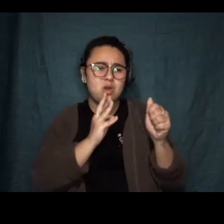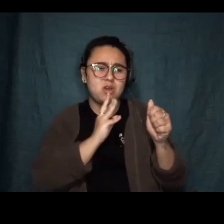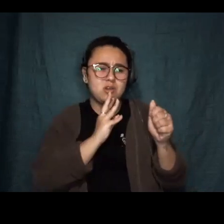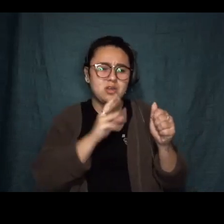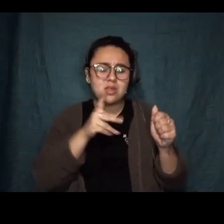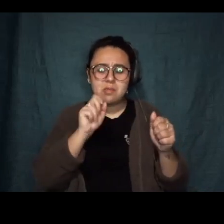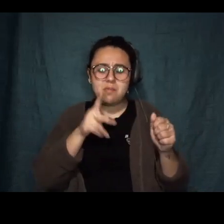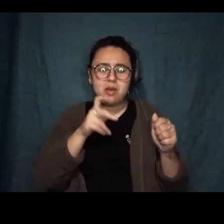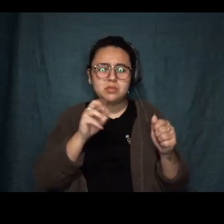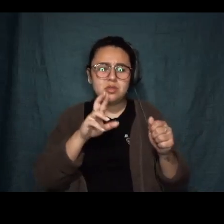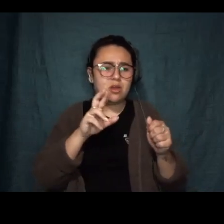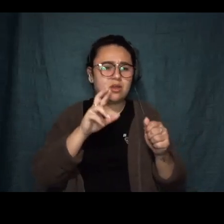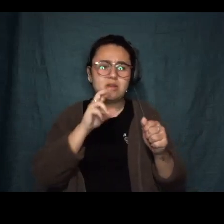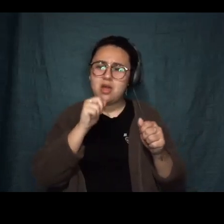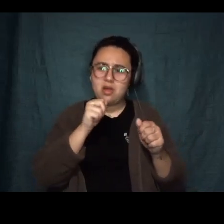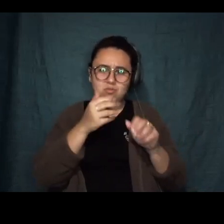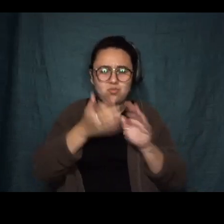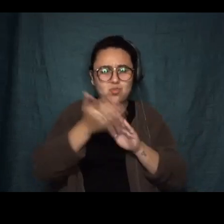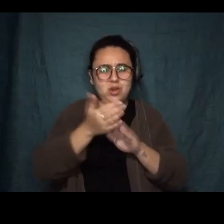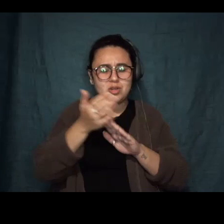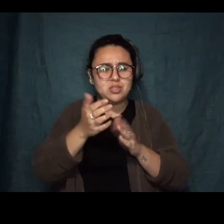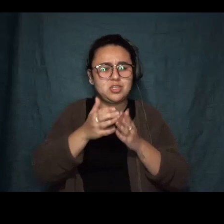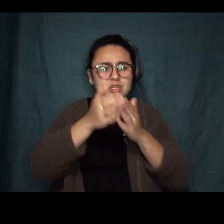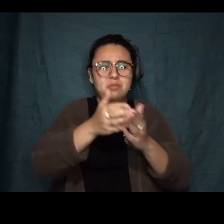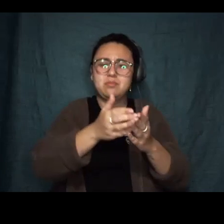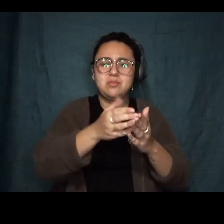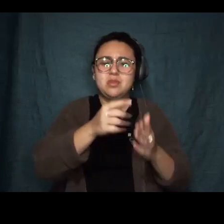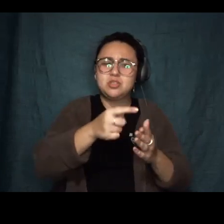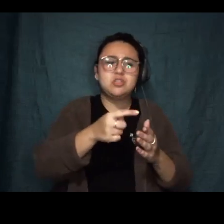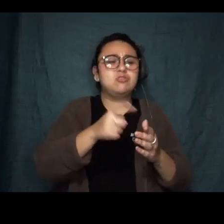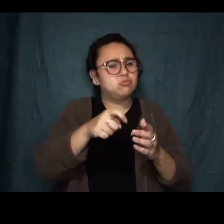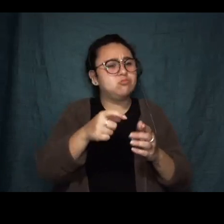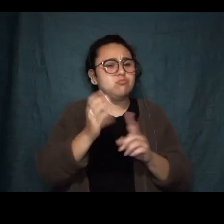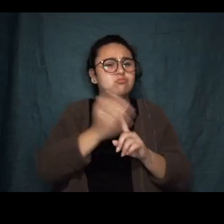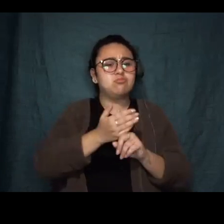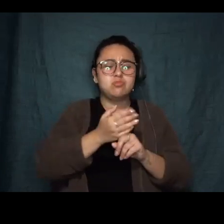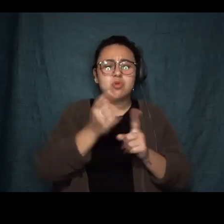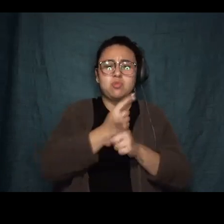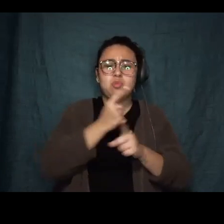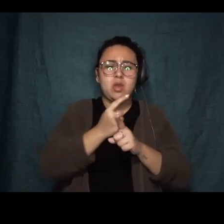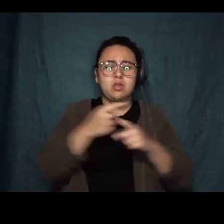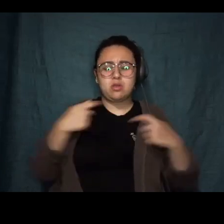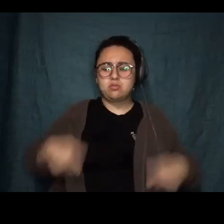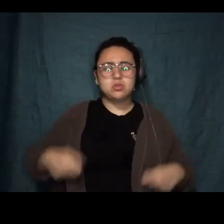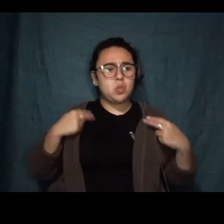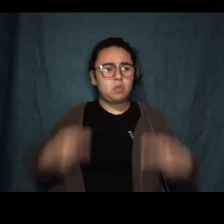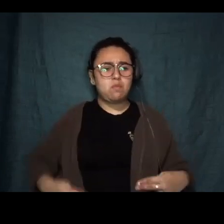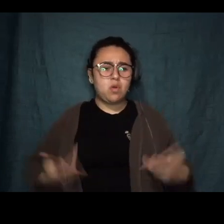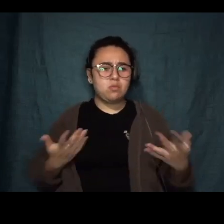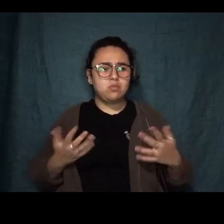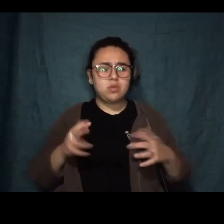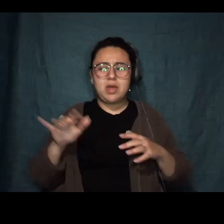She wanted a shipwreck. Lyssa was just supposed to wear her regular uniform and work the counter and be herself in costume makeup.